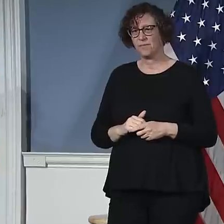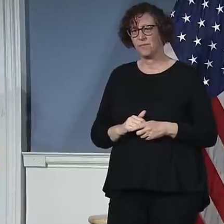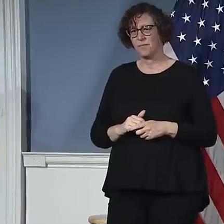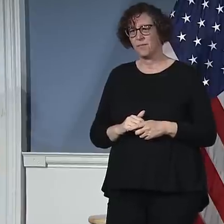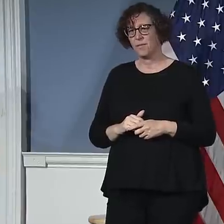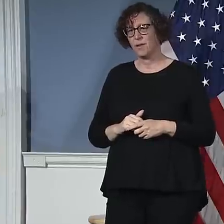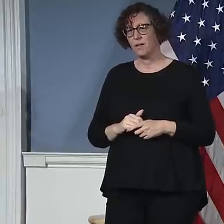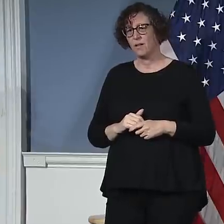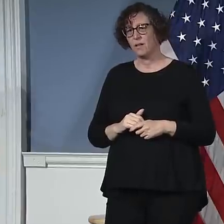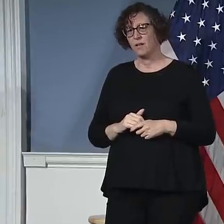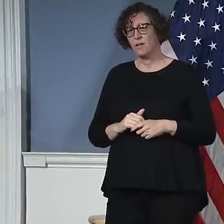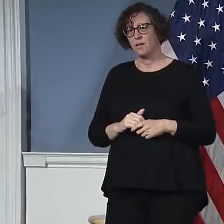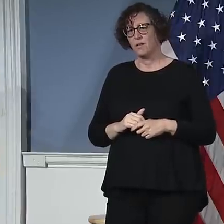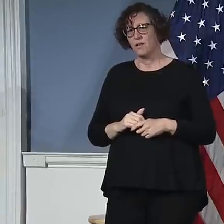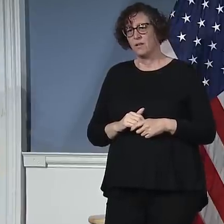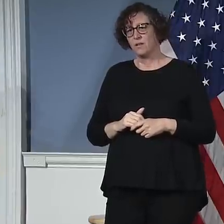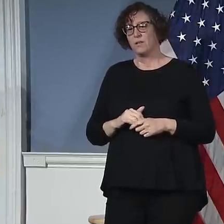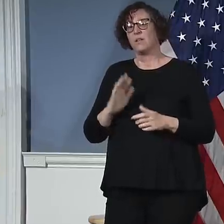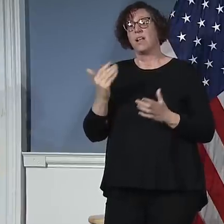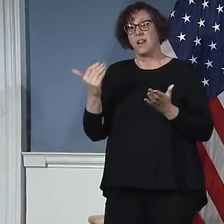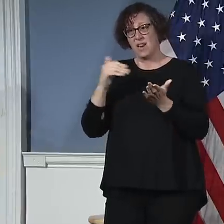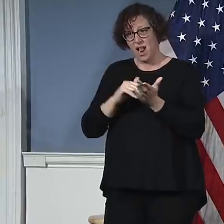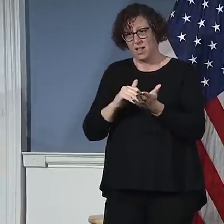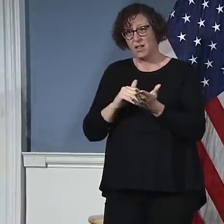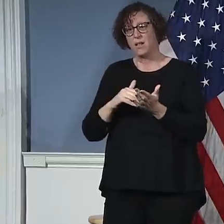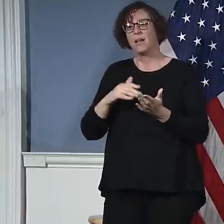a survivor of one of these situations reports it right away.